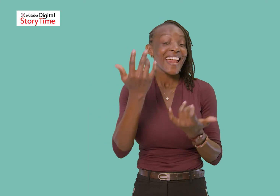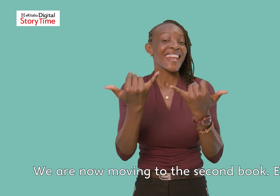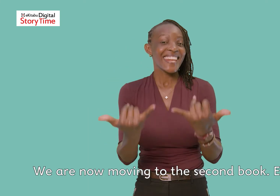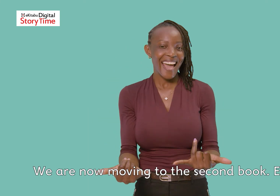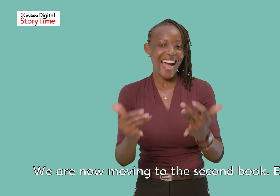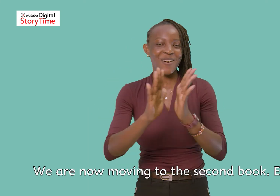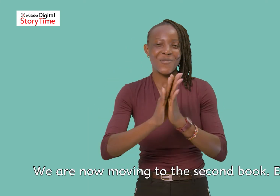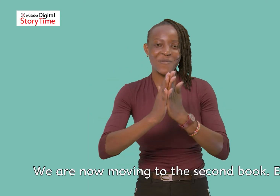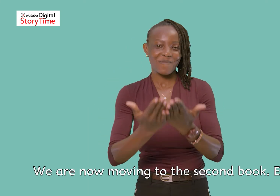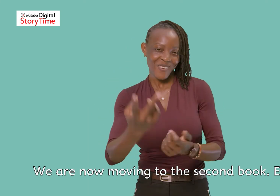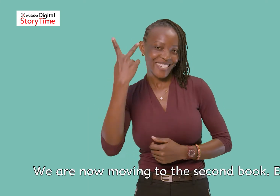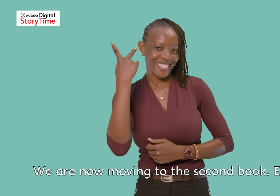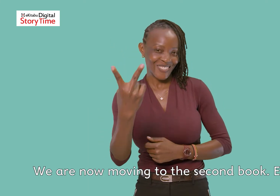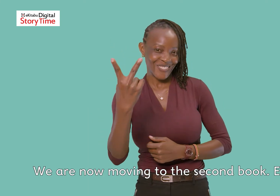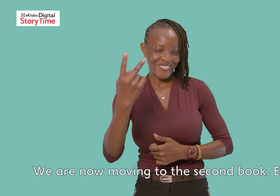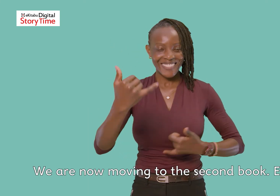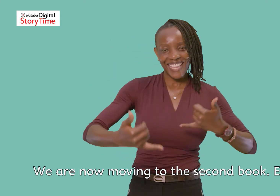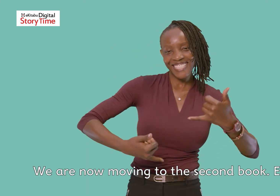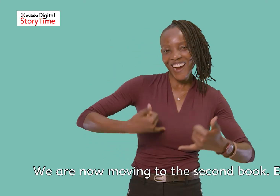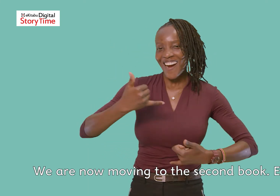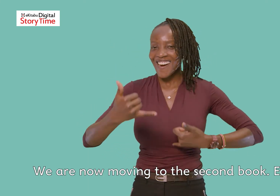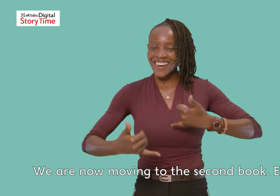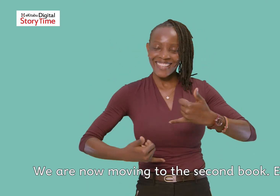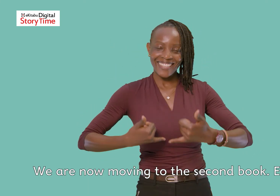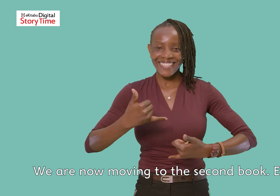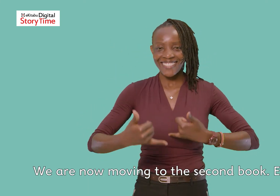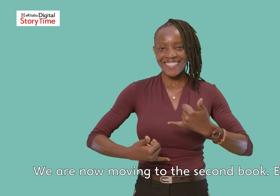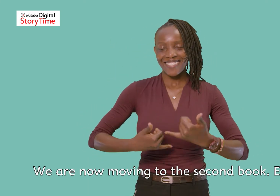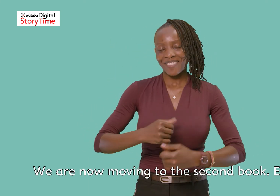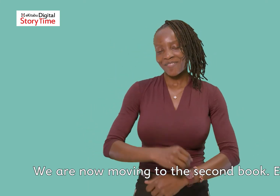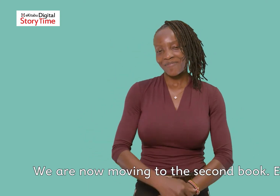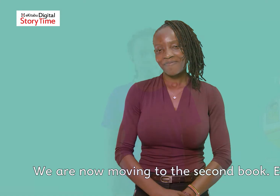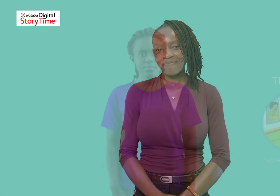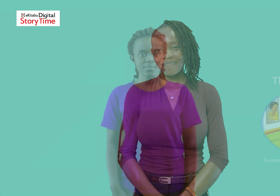We are now moving to the second book Enjoy The